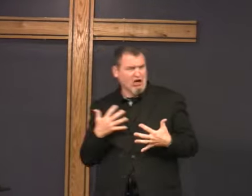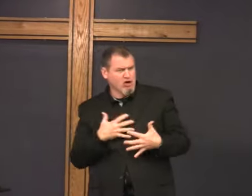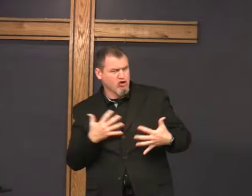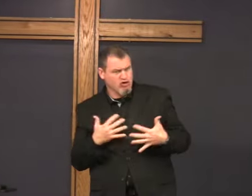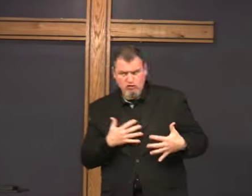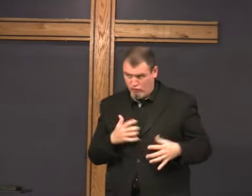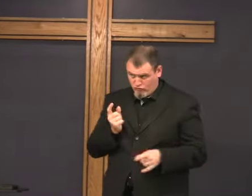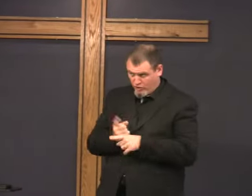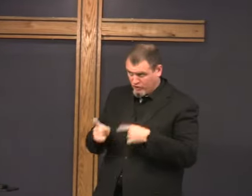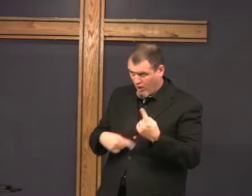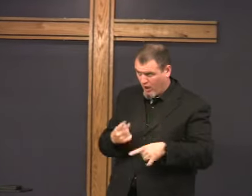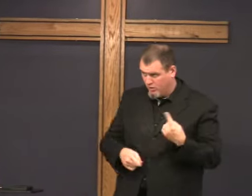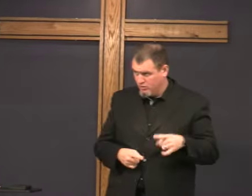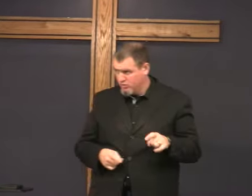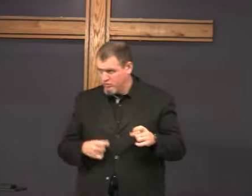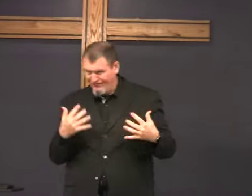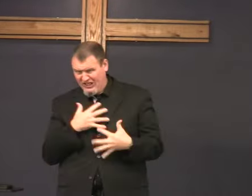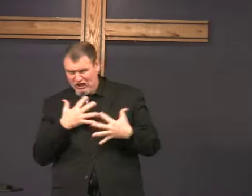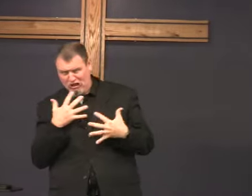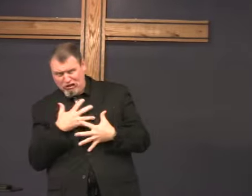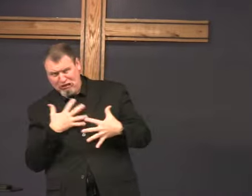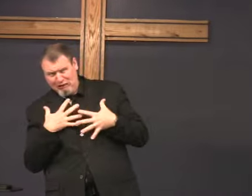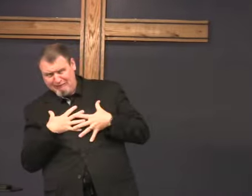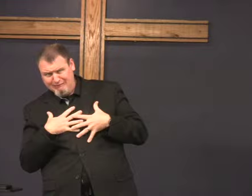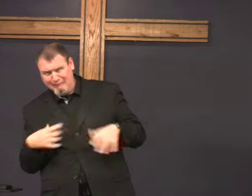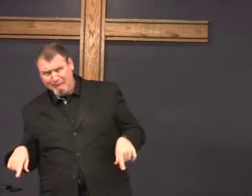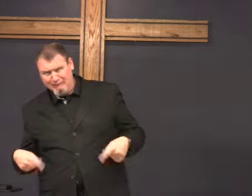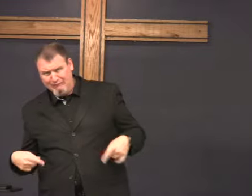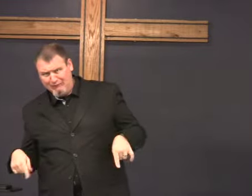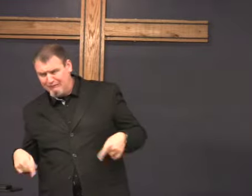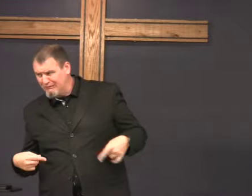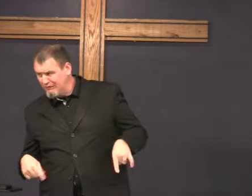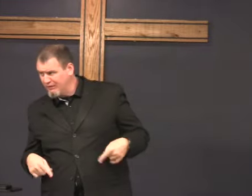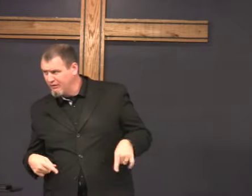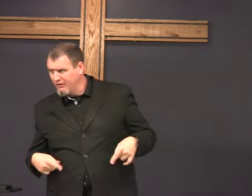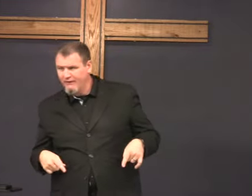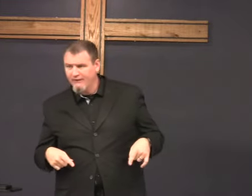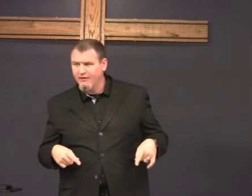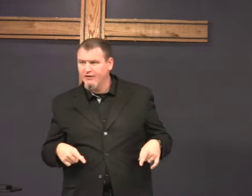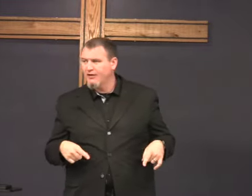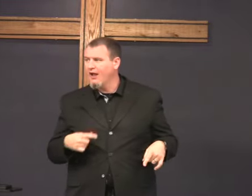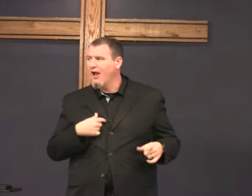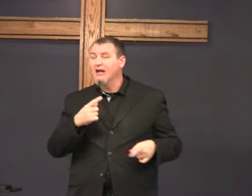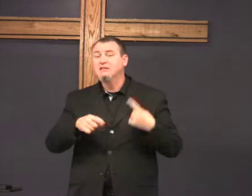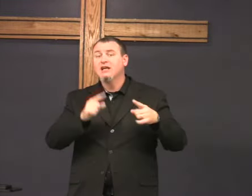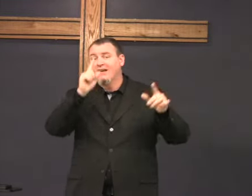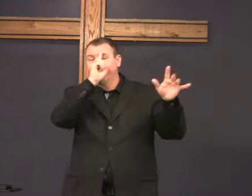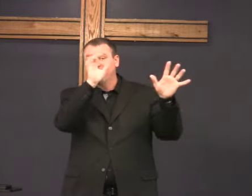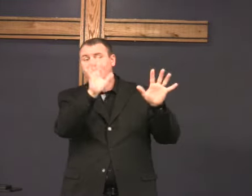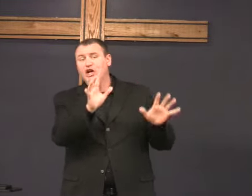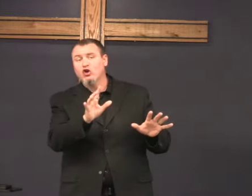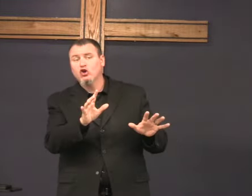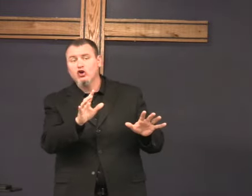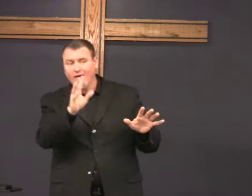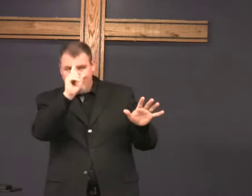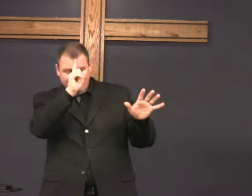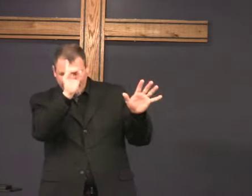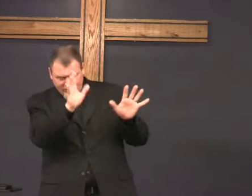that kind of fear of the Lord, is that the right sign? Good. Good. Are you afraid of the Lord? No.